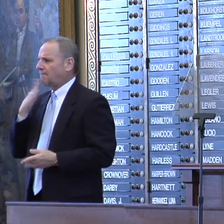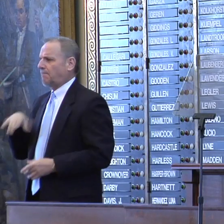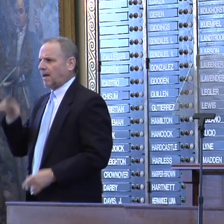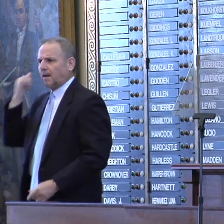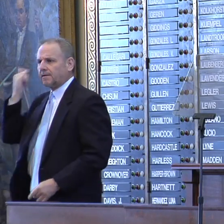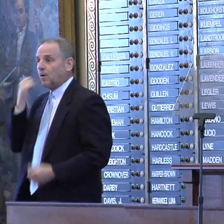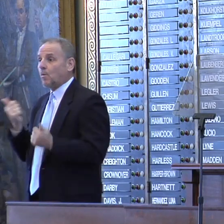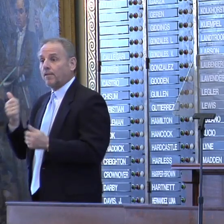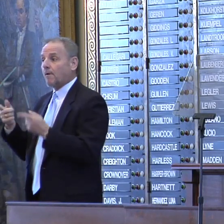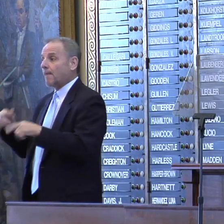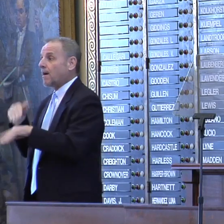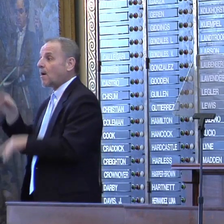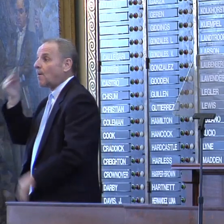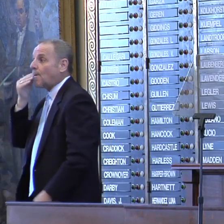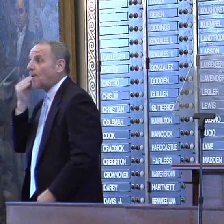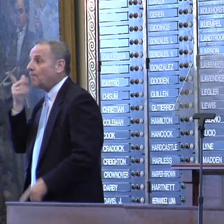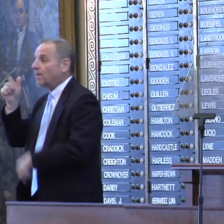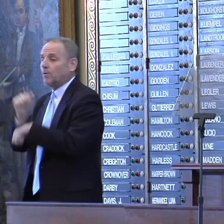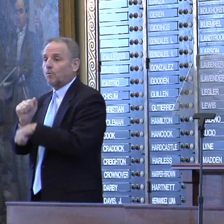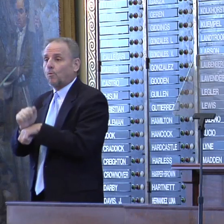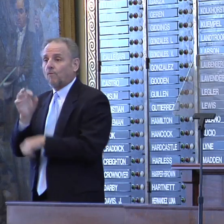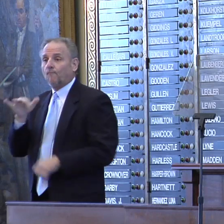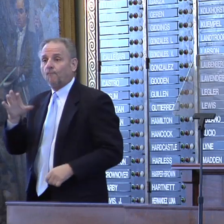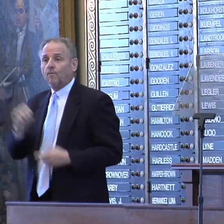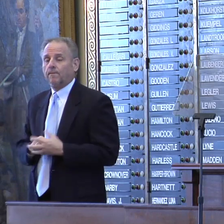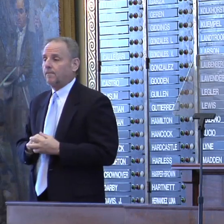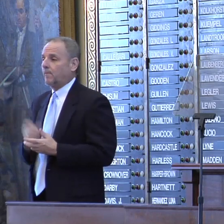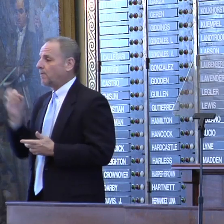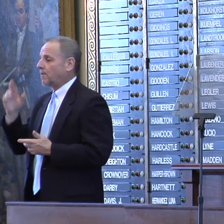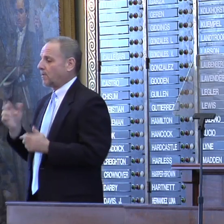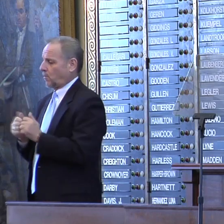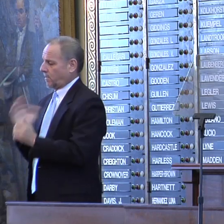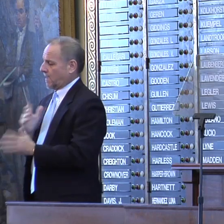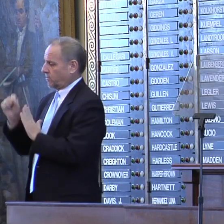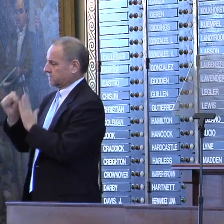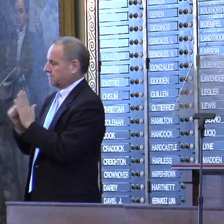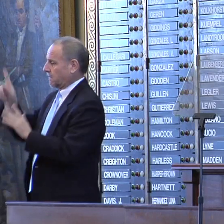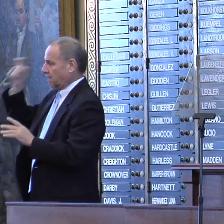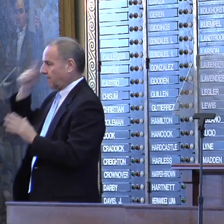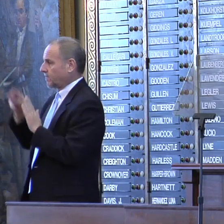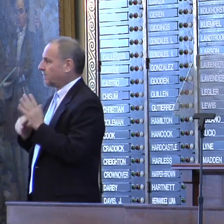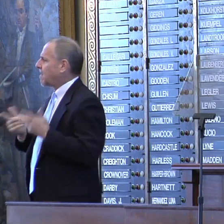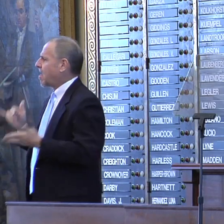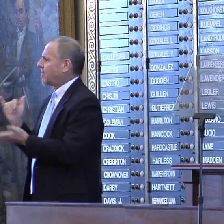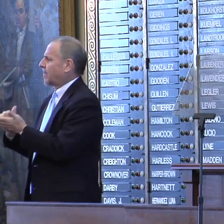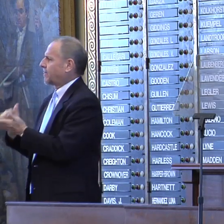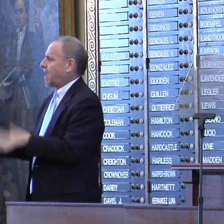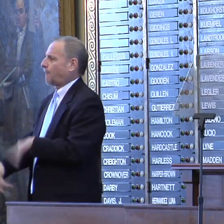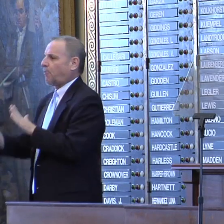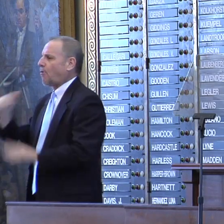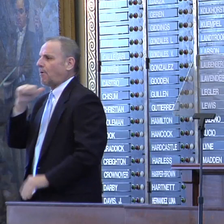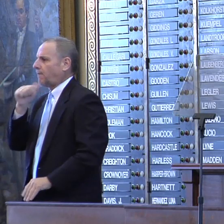whether it happens at home, the workforce, or with our state budget. That approach